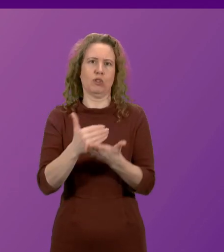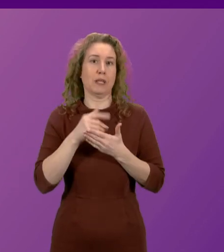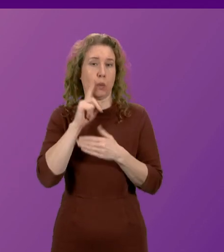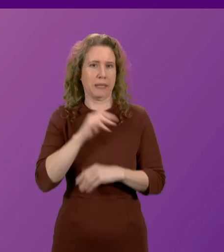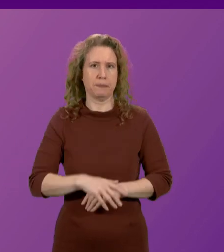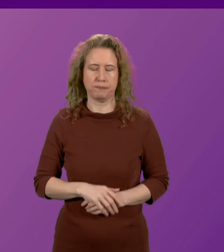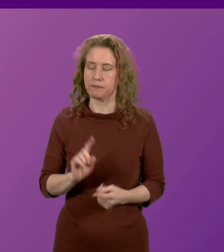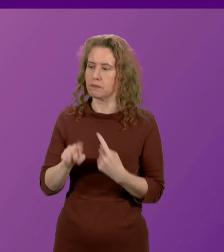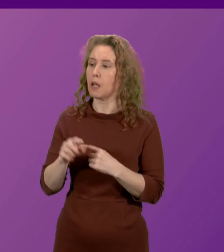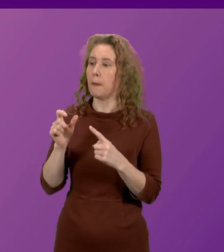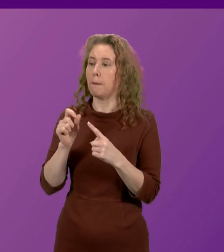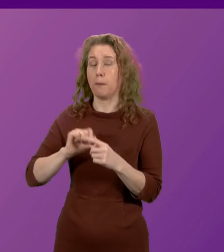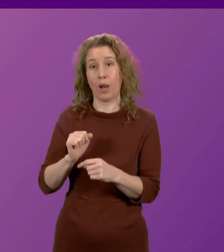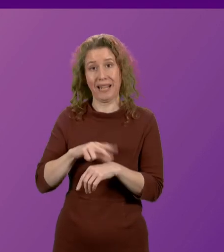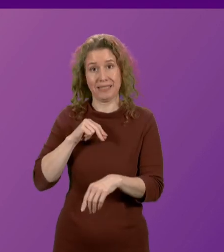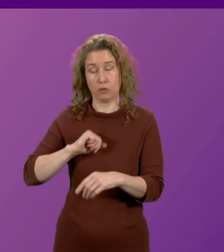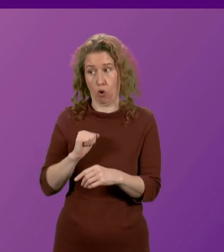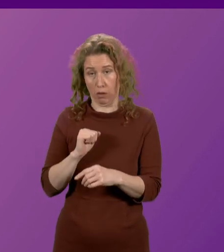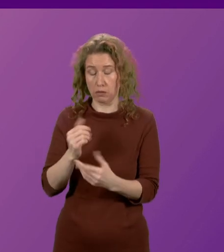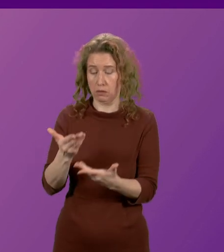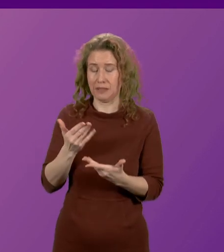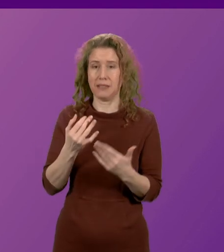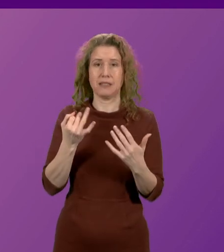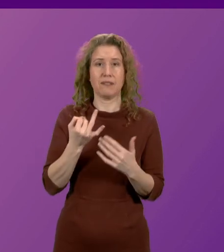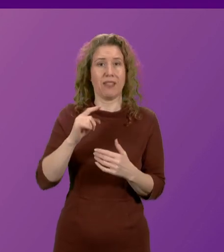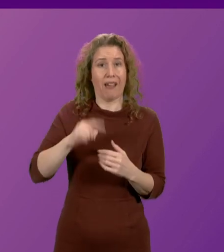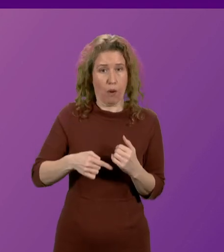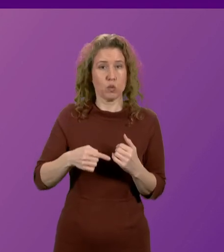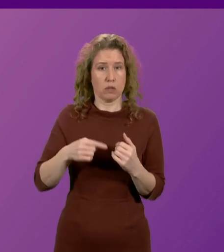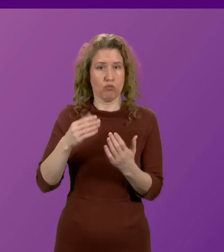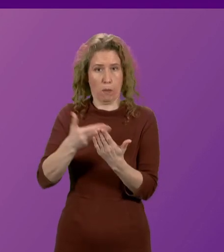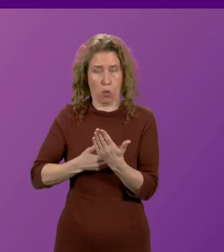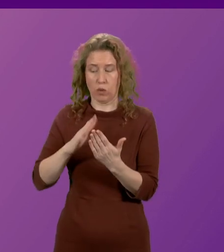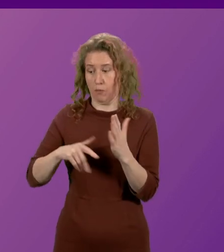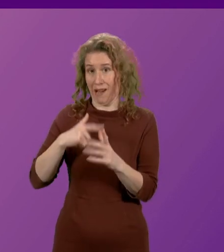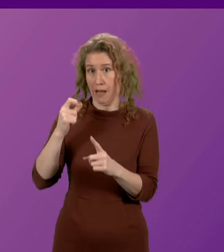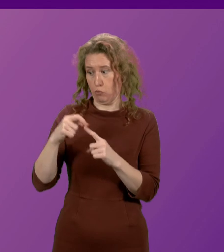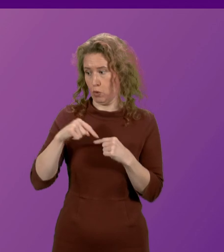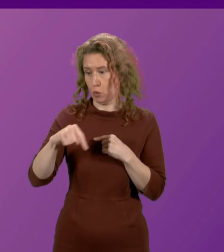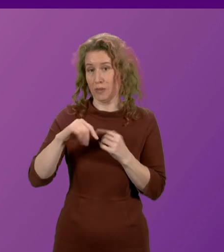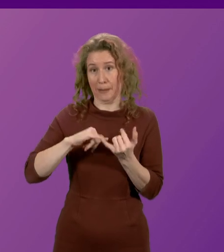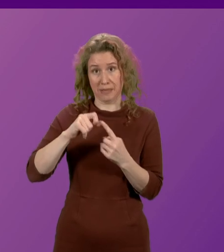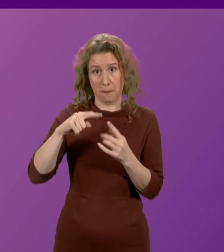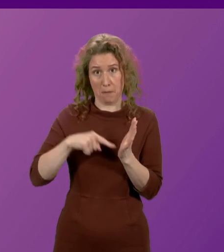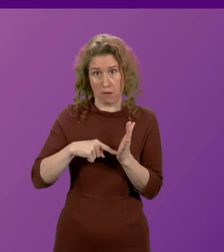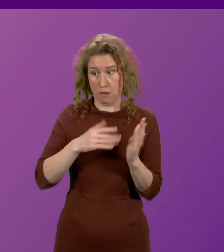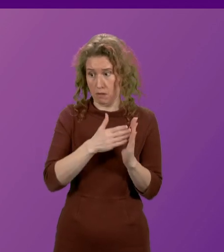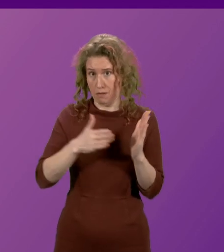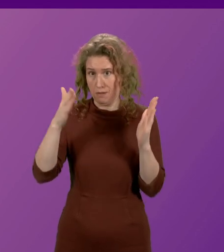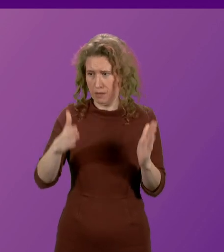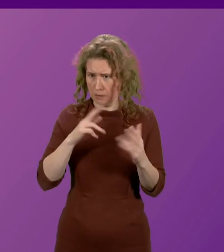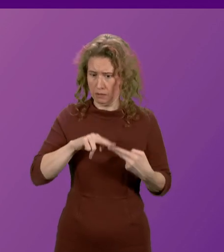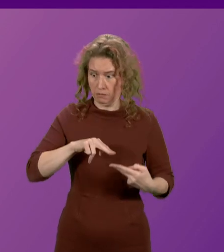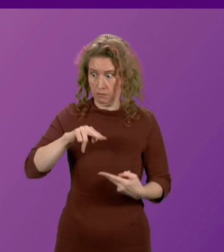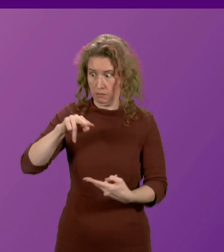Police Scotland received over 7,000 reports of sexual crimes between the start of April and the end of September this year, showing this upward